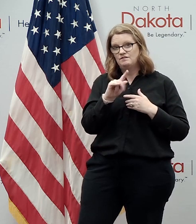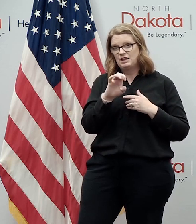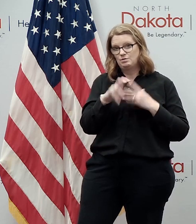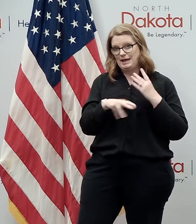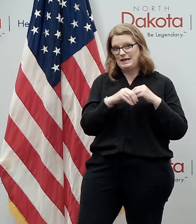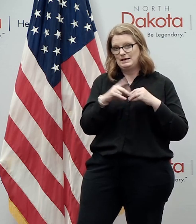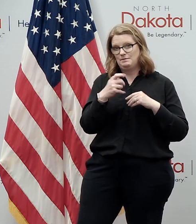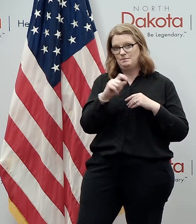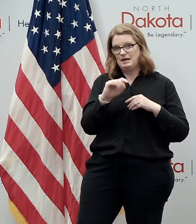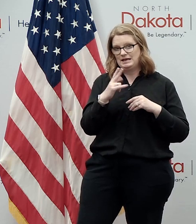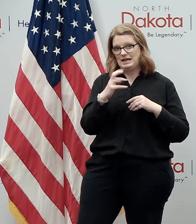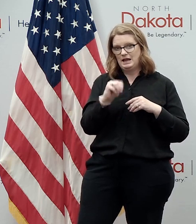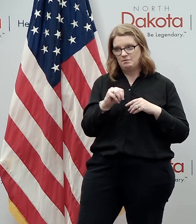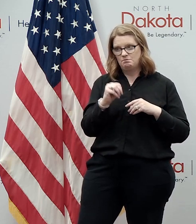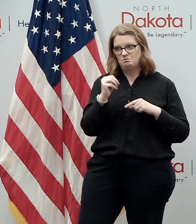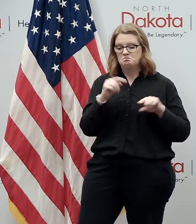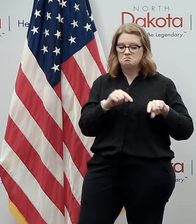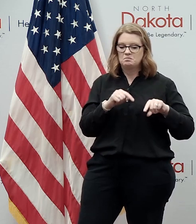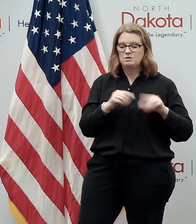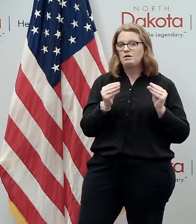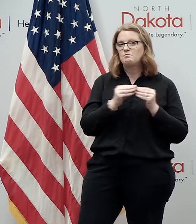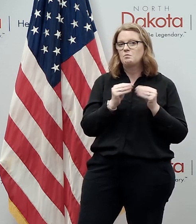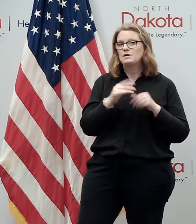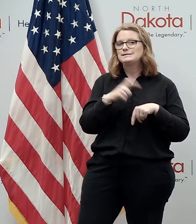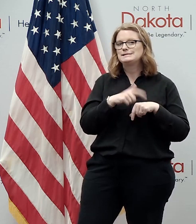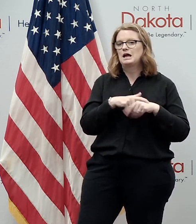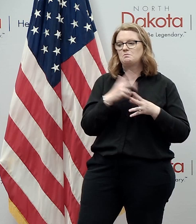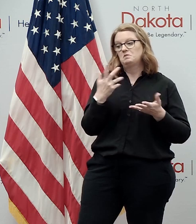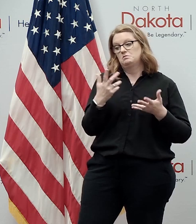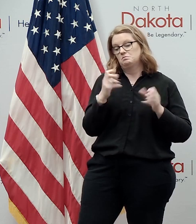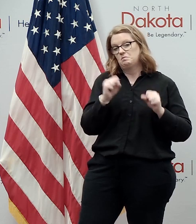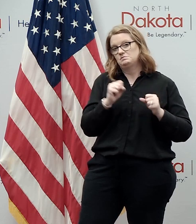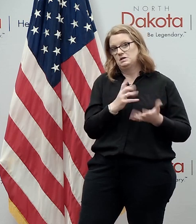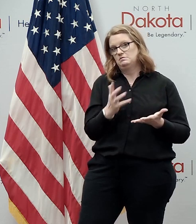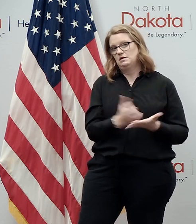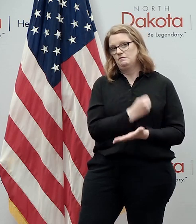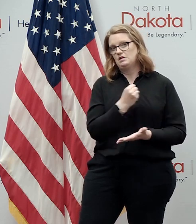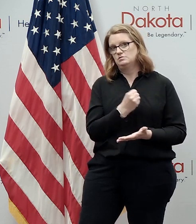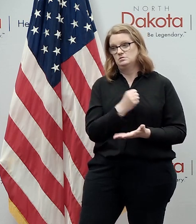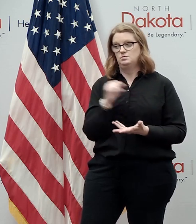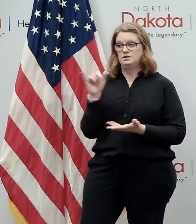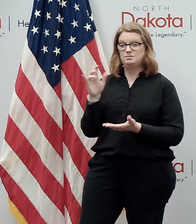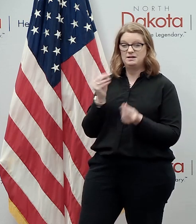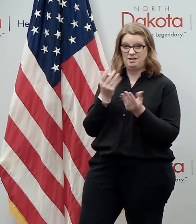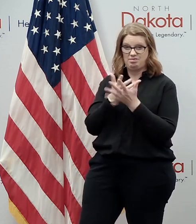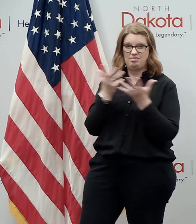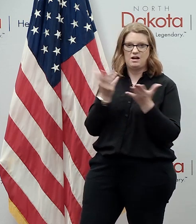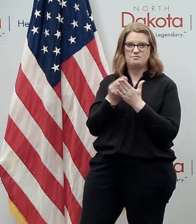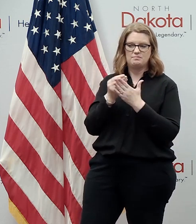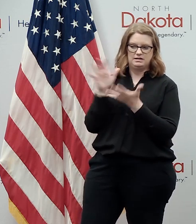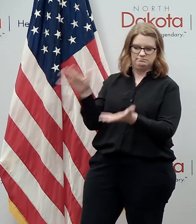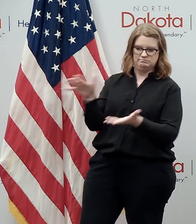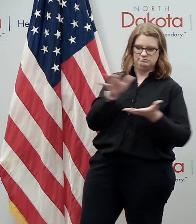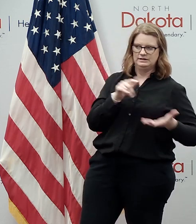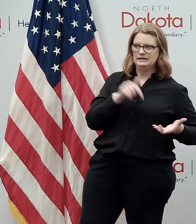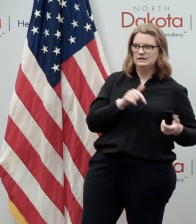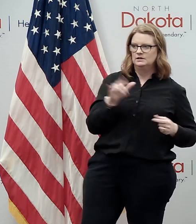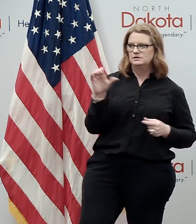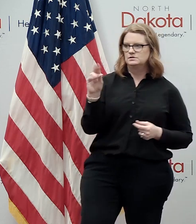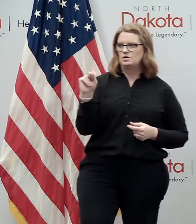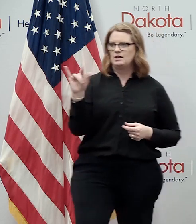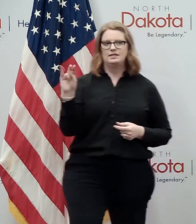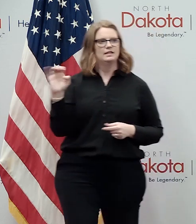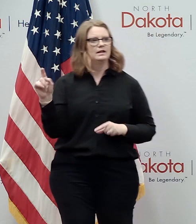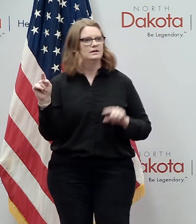because we got a little more window window of time here to do that so uh those things are all more important than ever i think i was going online